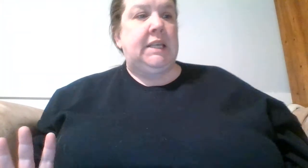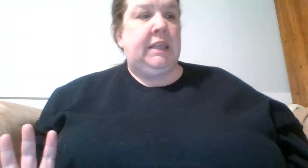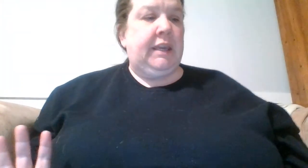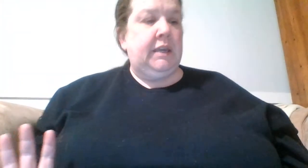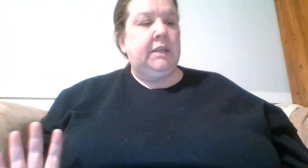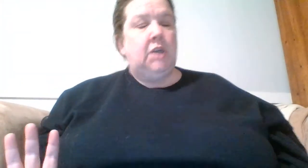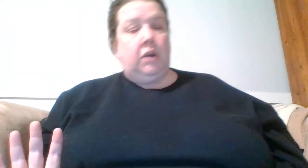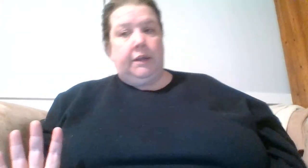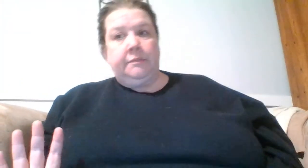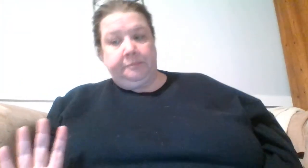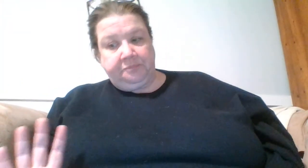It's all good.